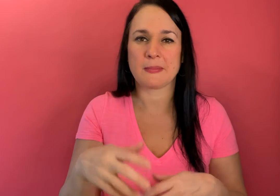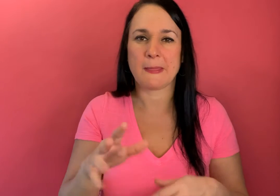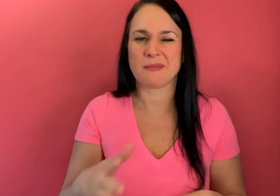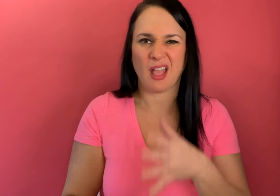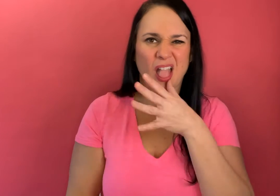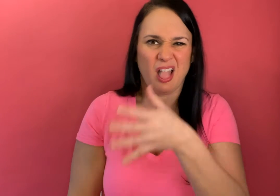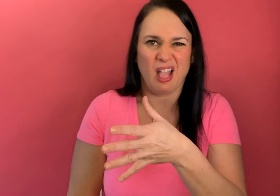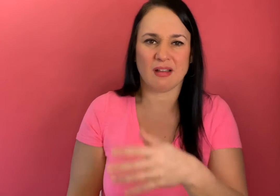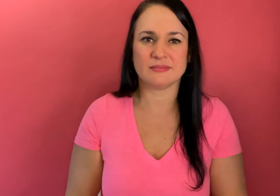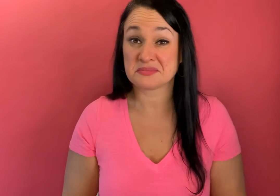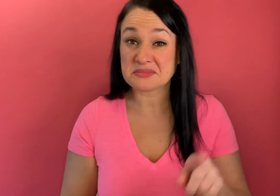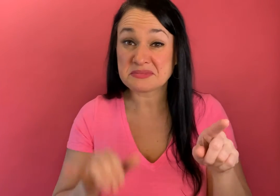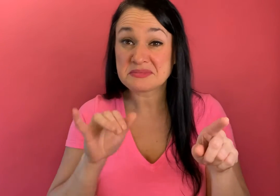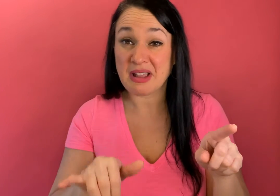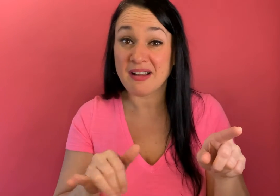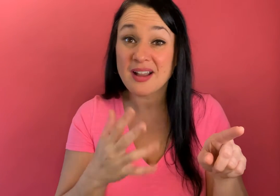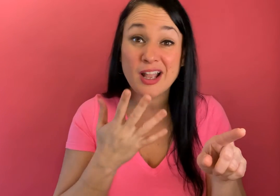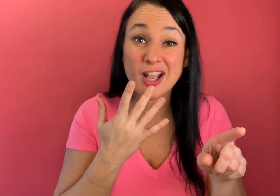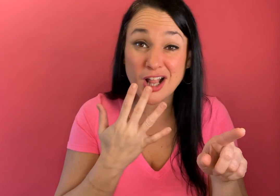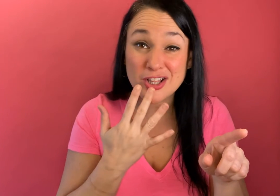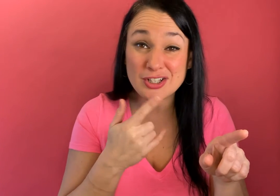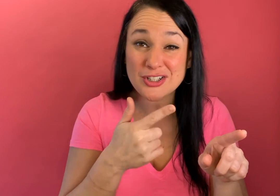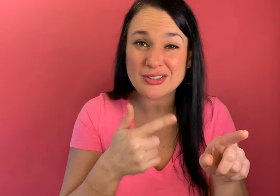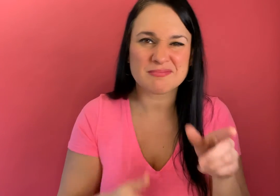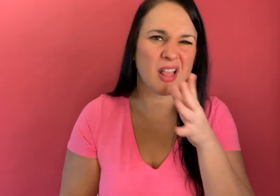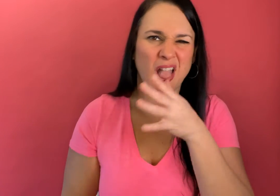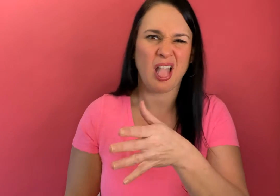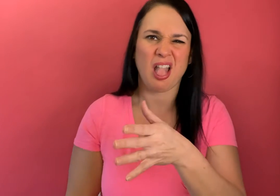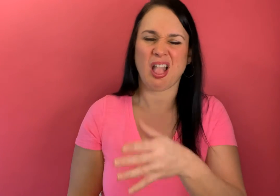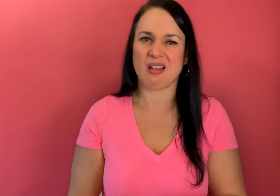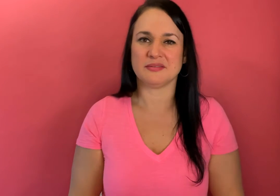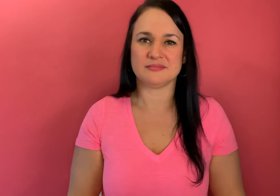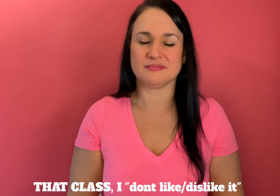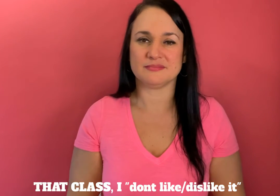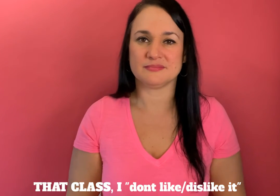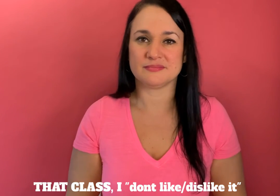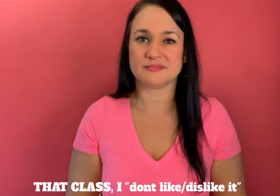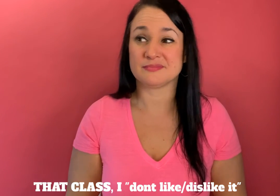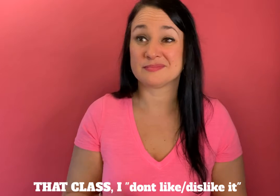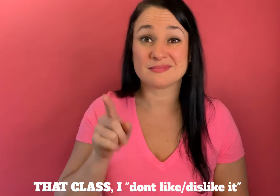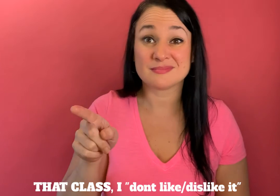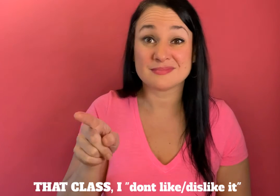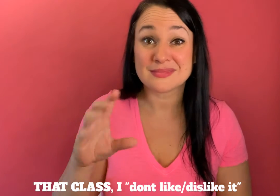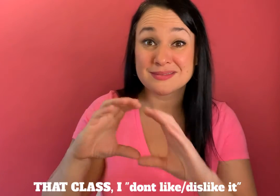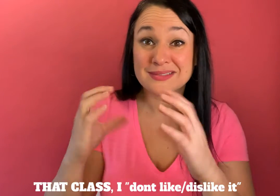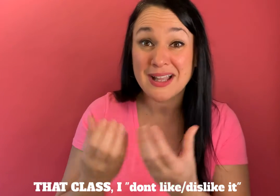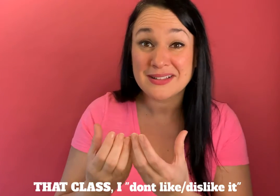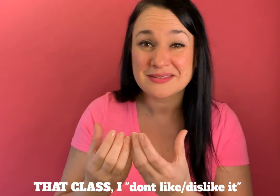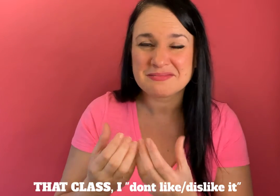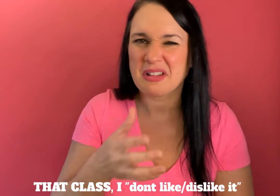in like uh um like that color I don't care for it too much oh that class I